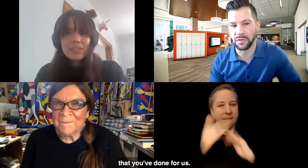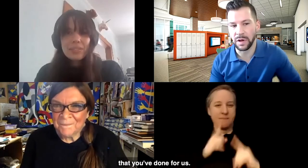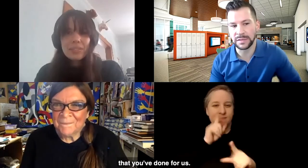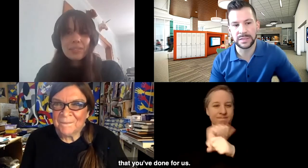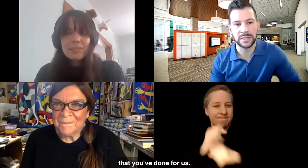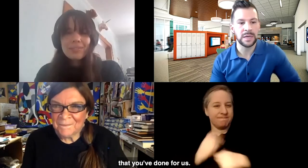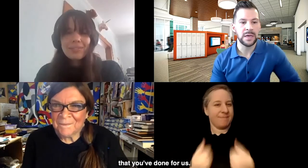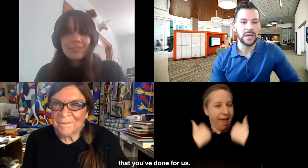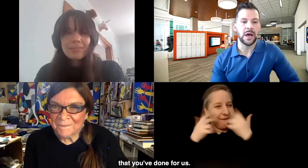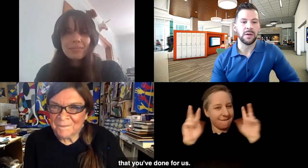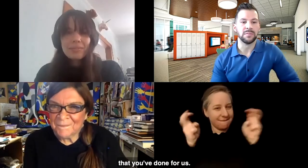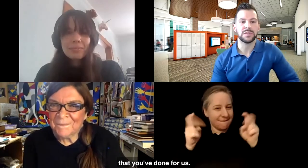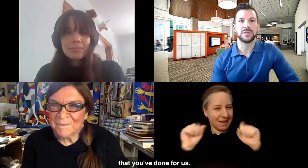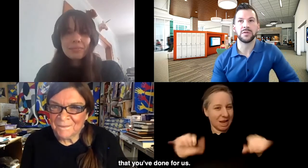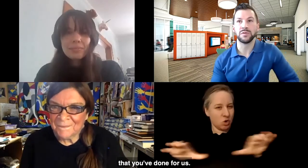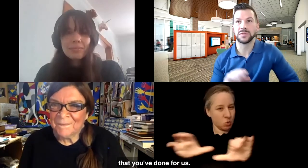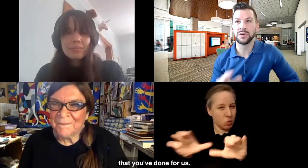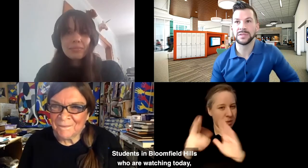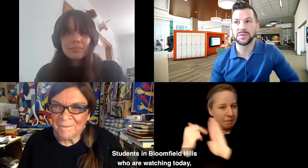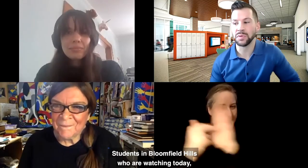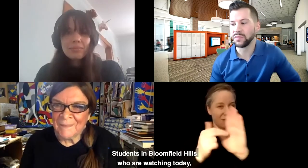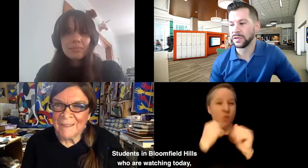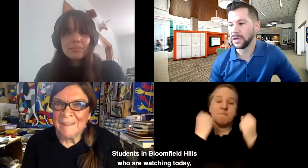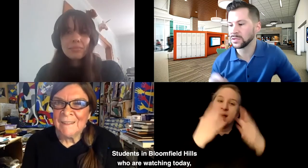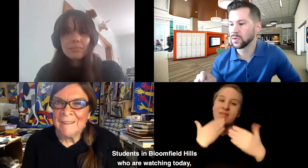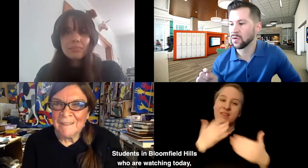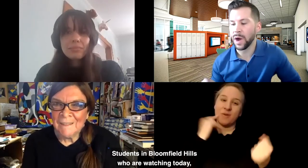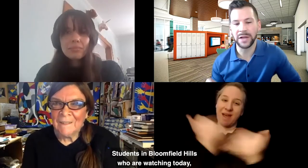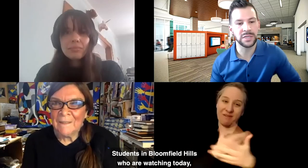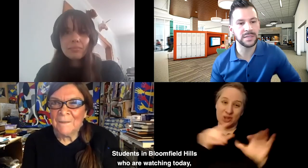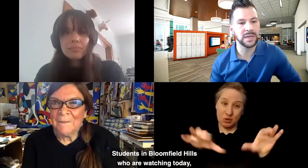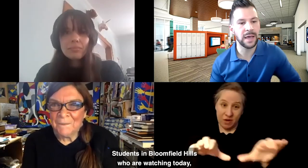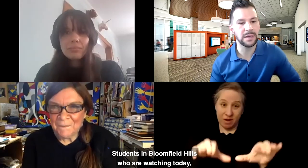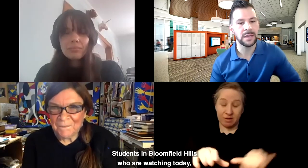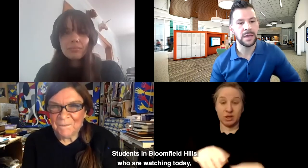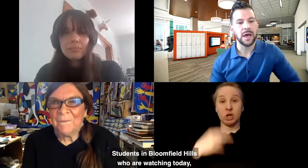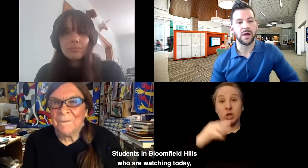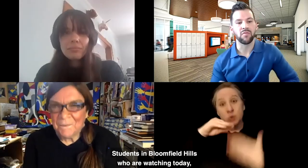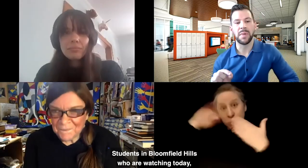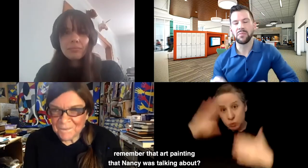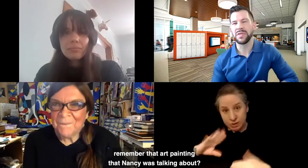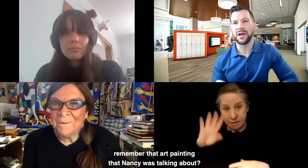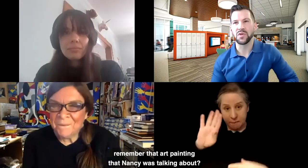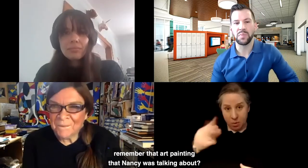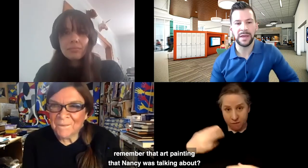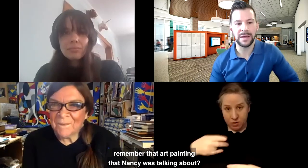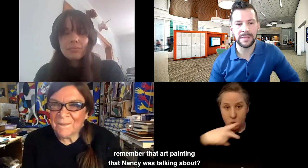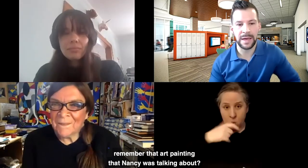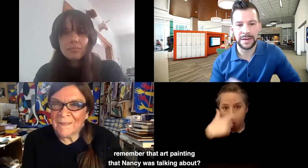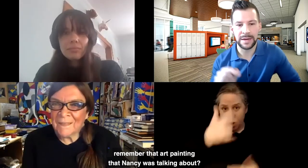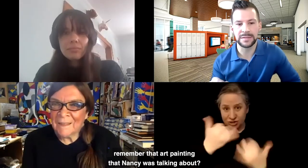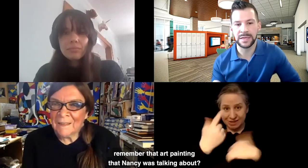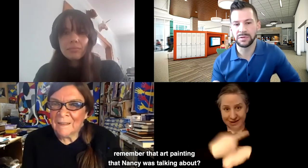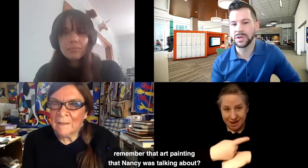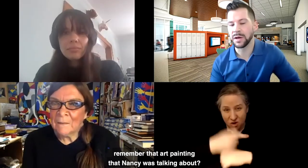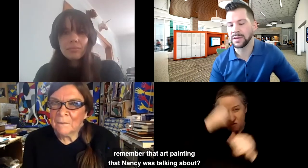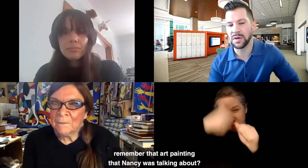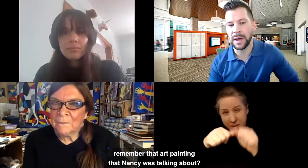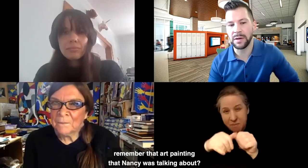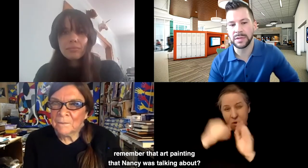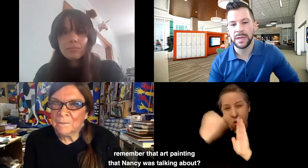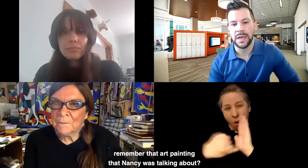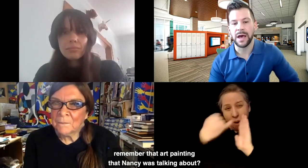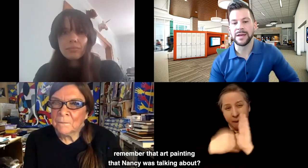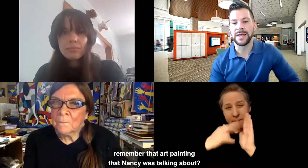that you've done for us. Um, in Bloomfield Hills who are watching today, uh, remember that art painting that Nancy was